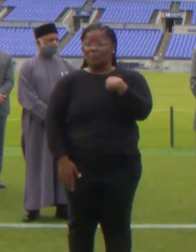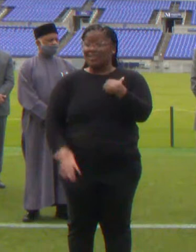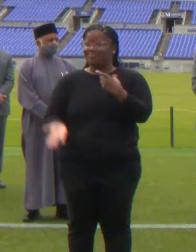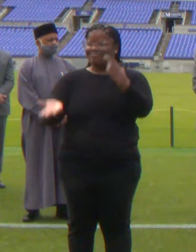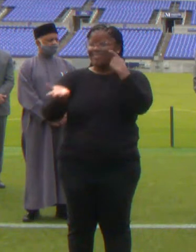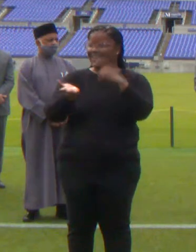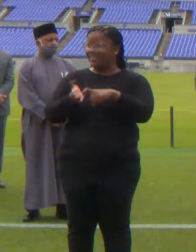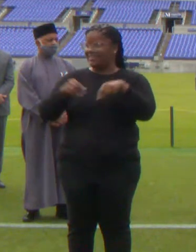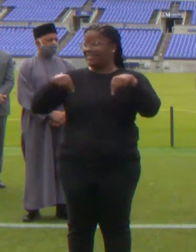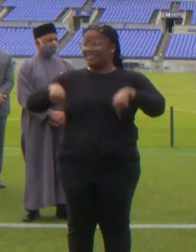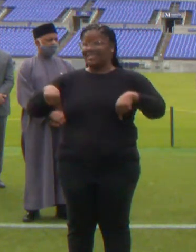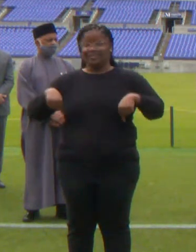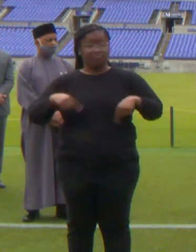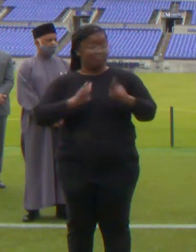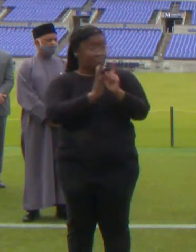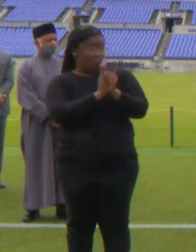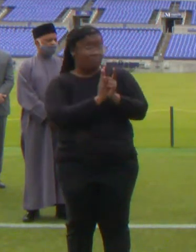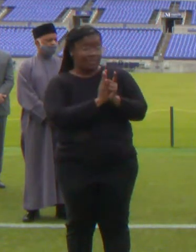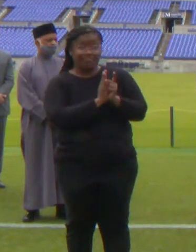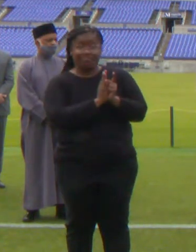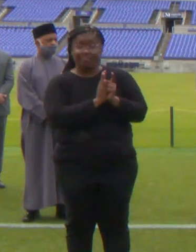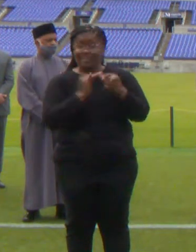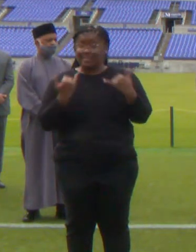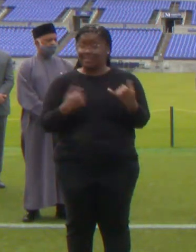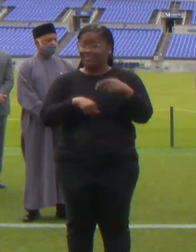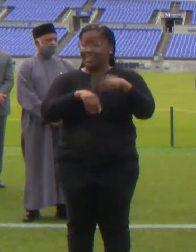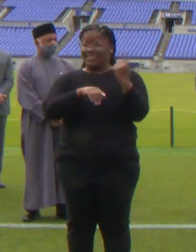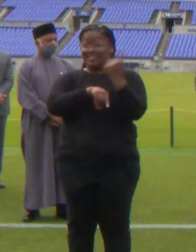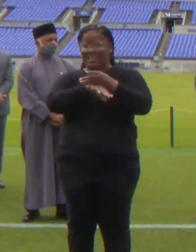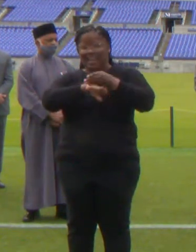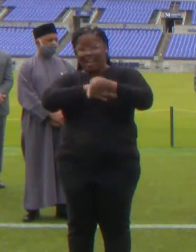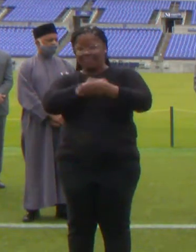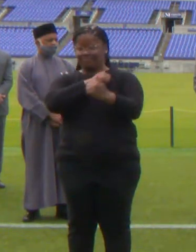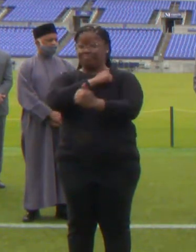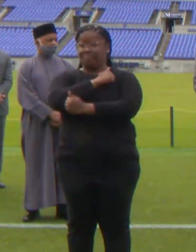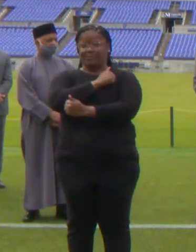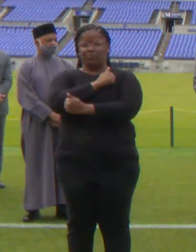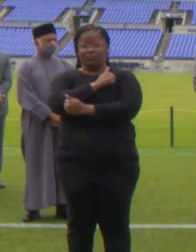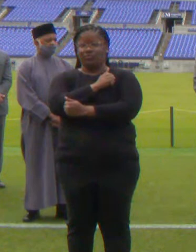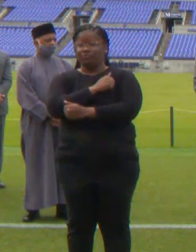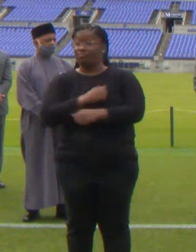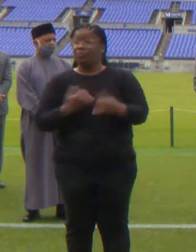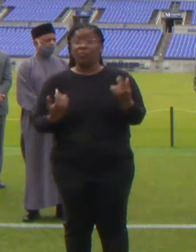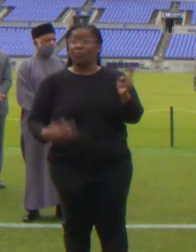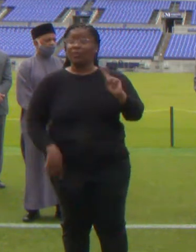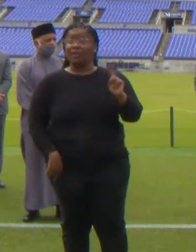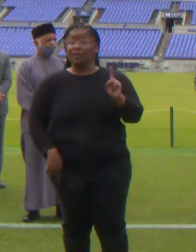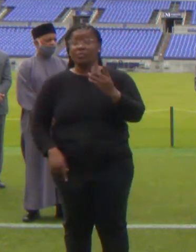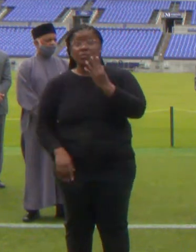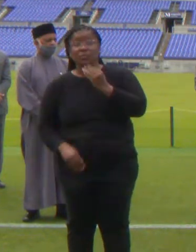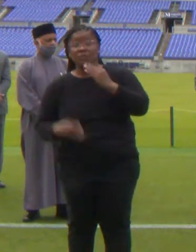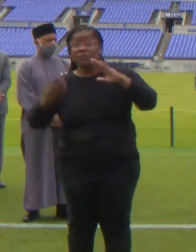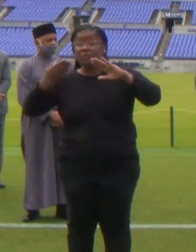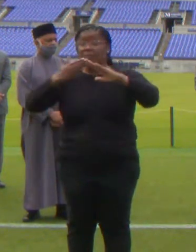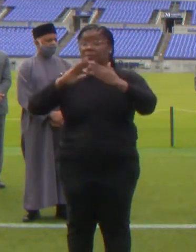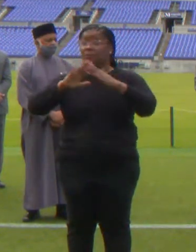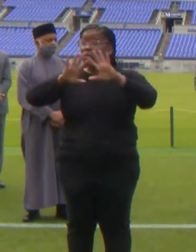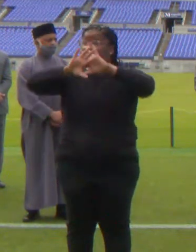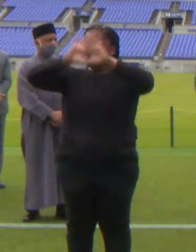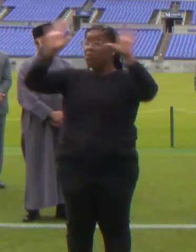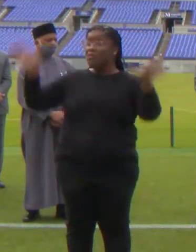days after the end of the Passover festival, where Jewish communities across the world celebrated resilience,